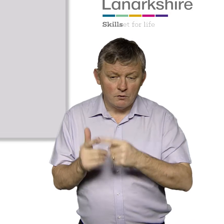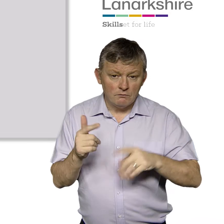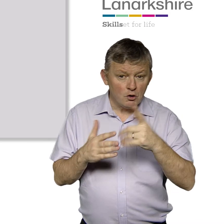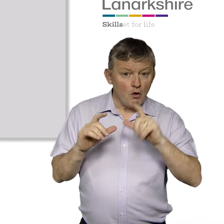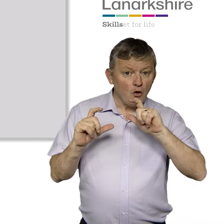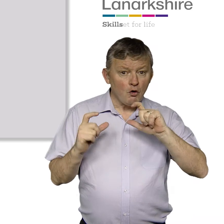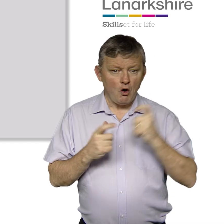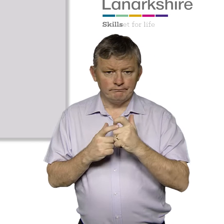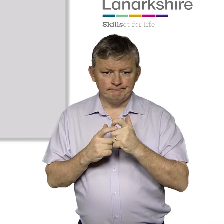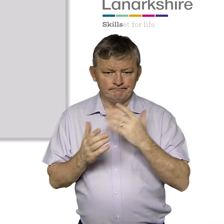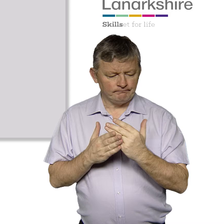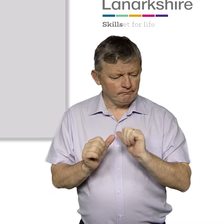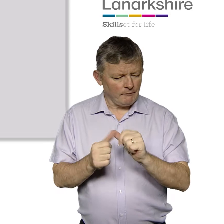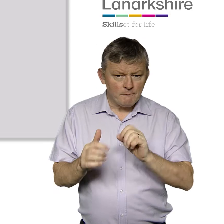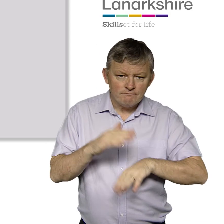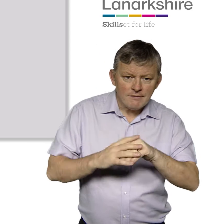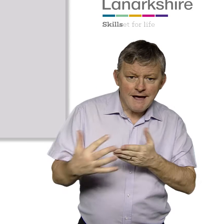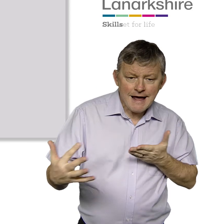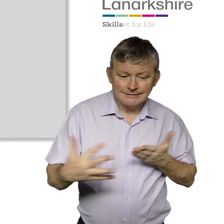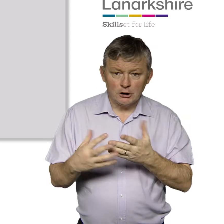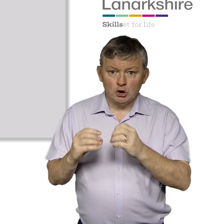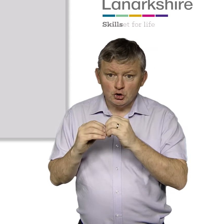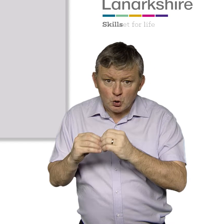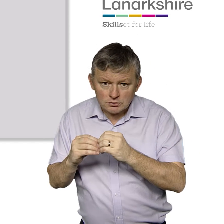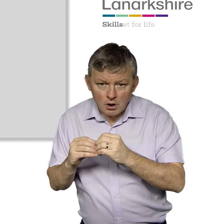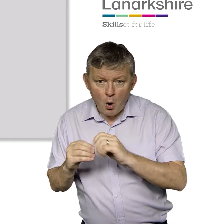are fully accessible to students and staff who use BSL